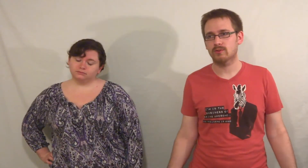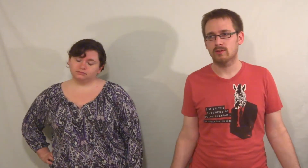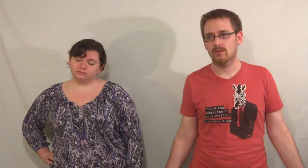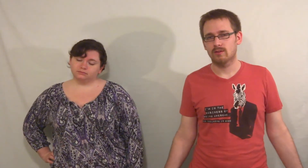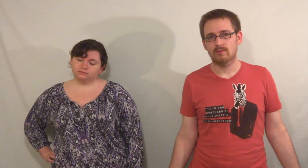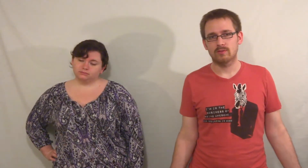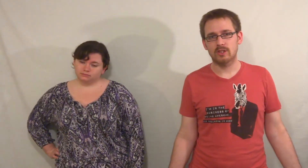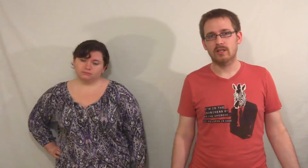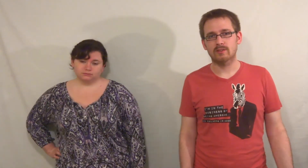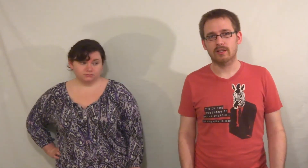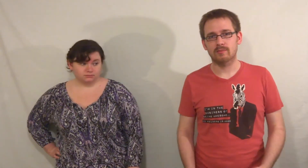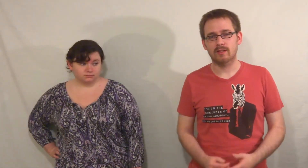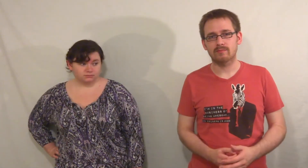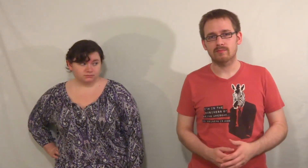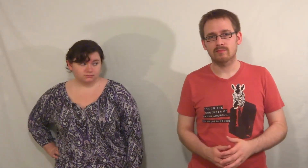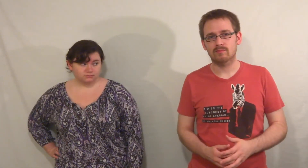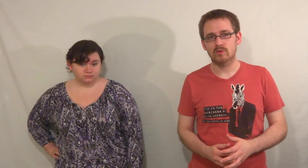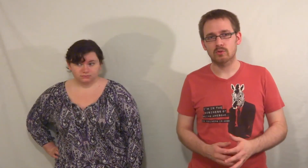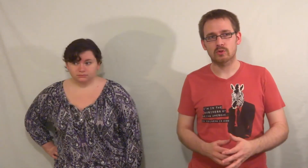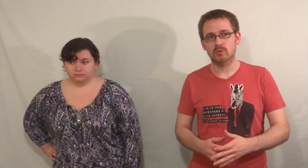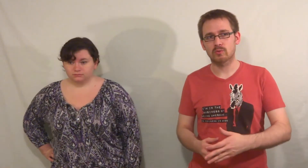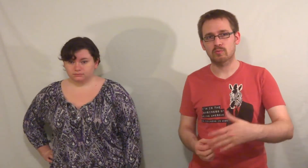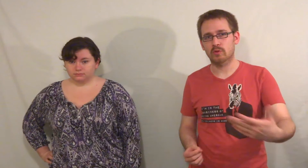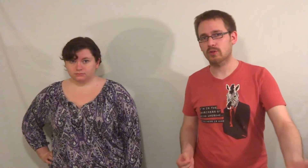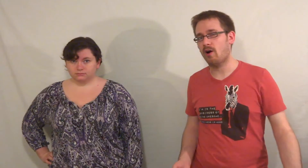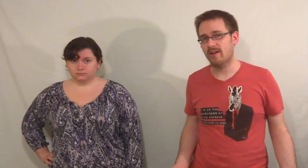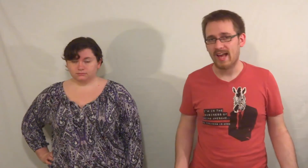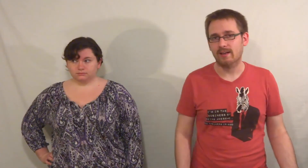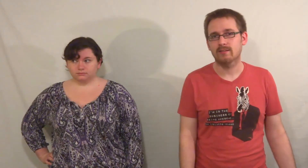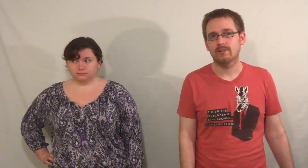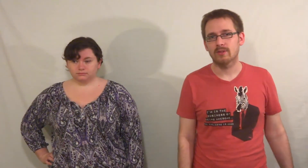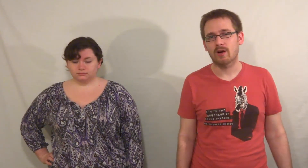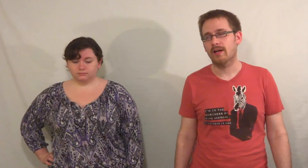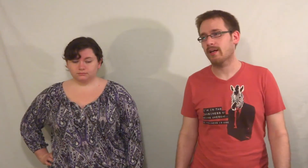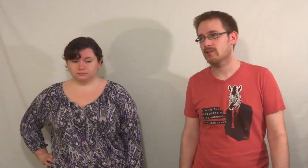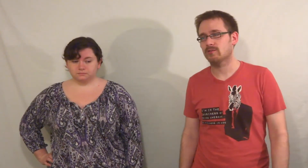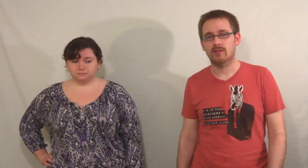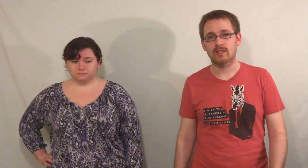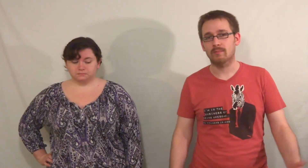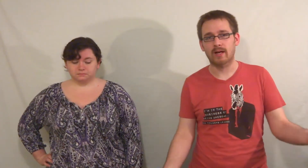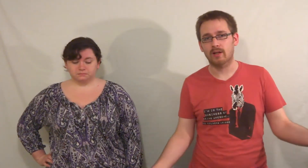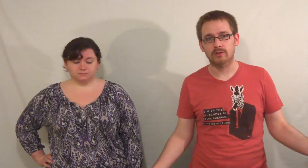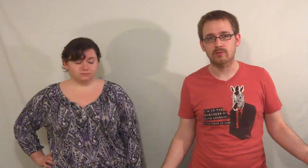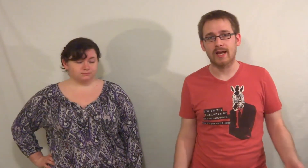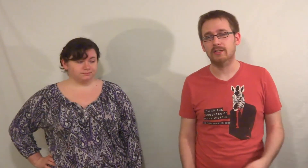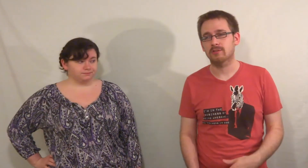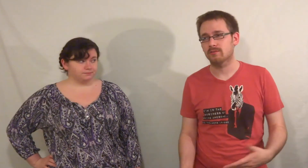genes are actually being used to produce RNA, which RNA is used in a ton of biological reactions and